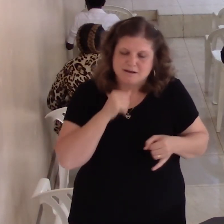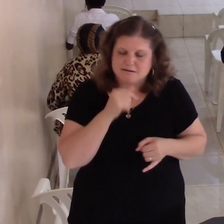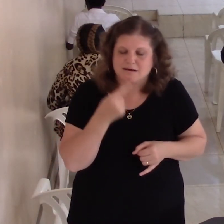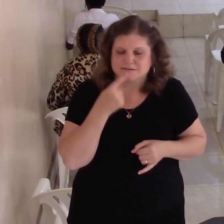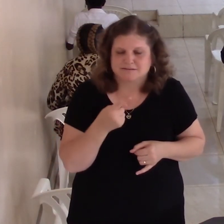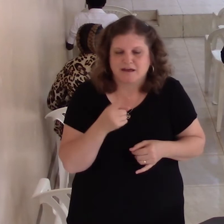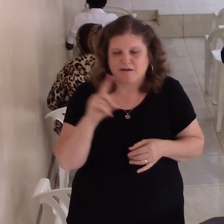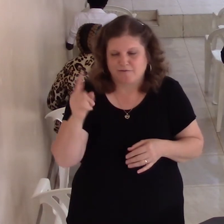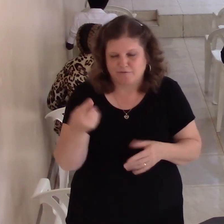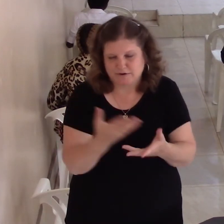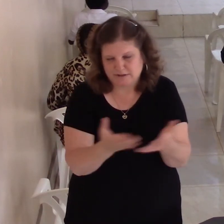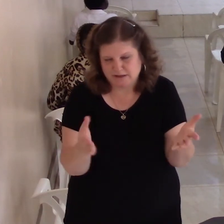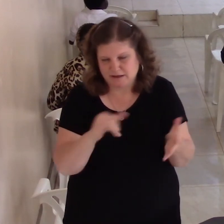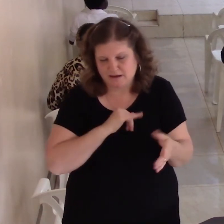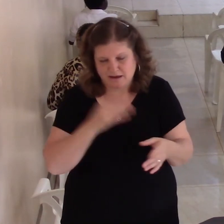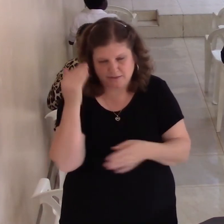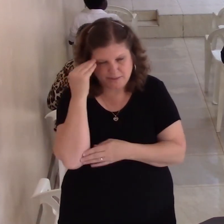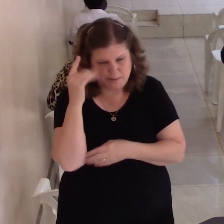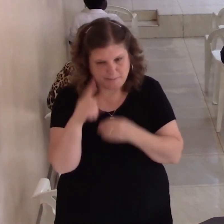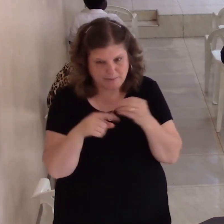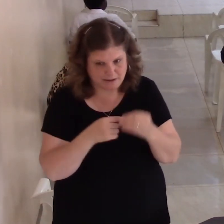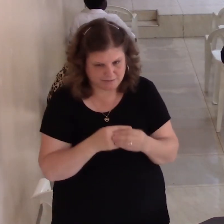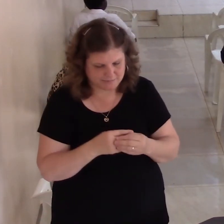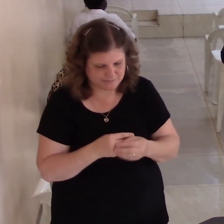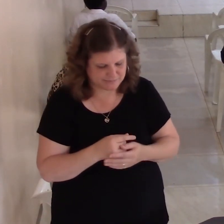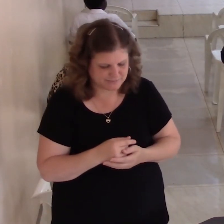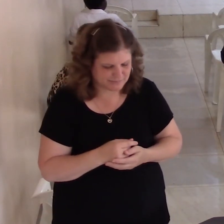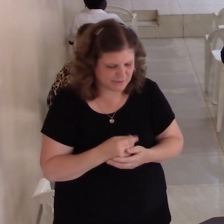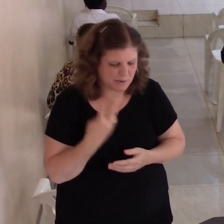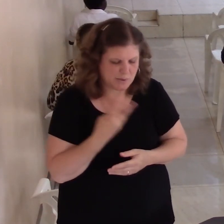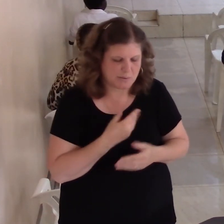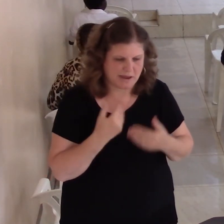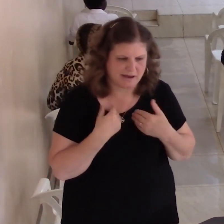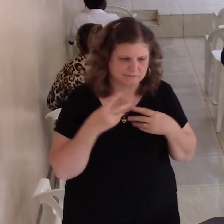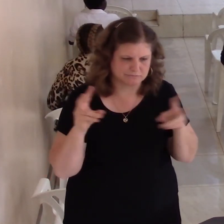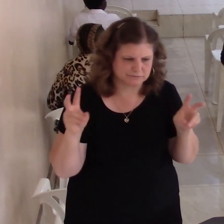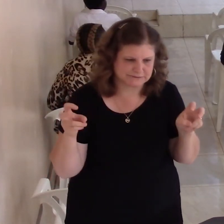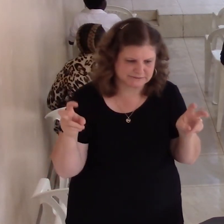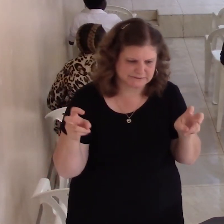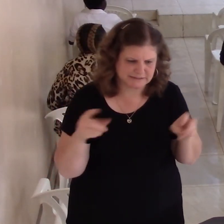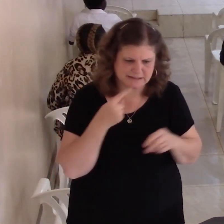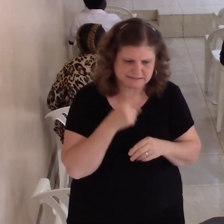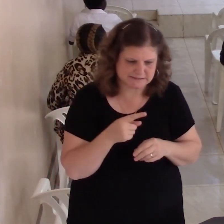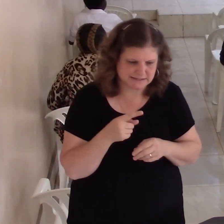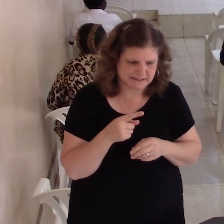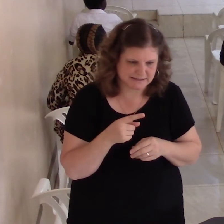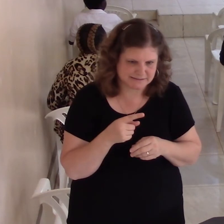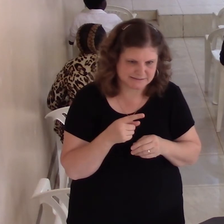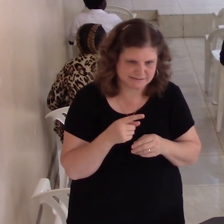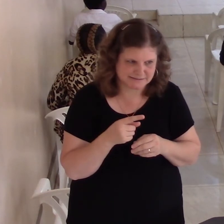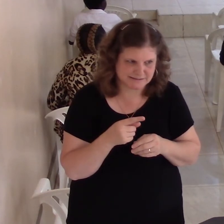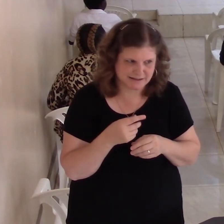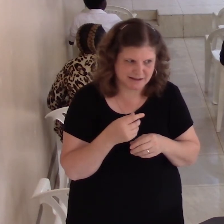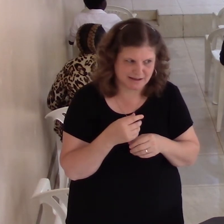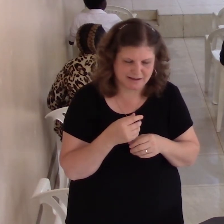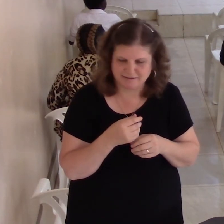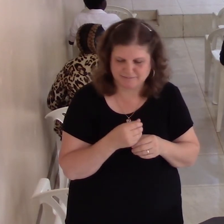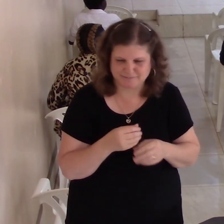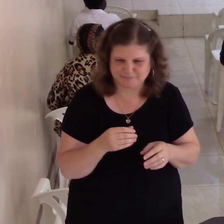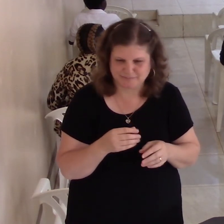we have the expression engage your brain before your mouth okay but sometimes your mouth gets engaged before